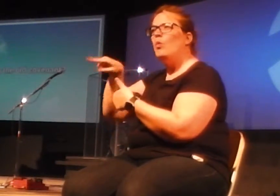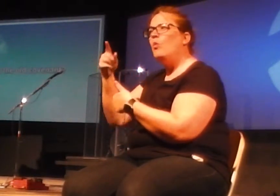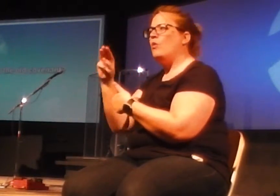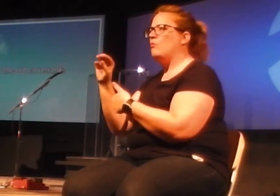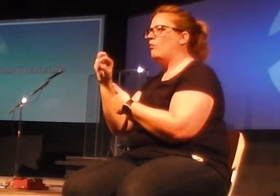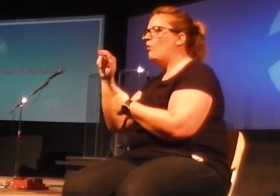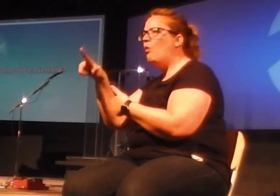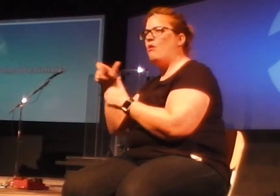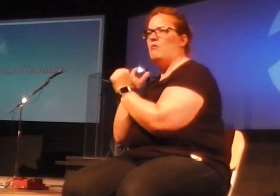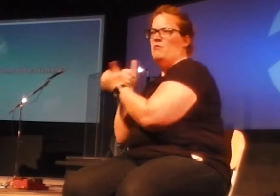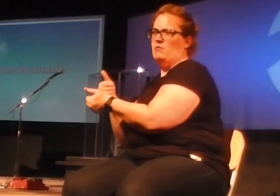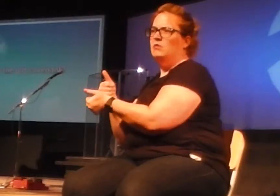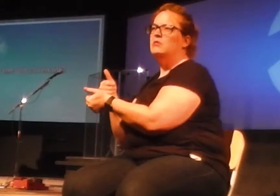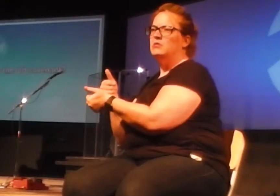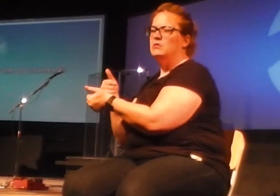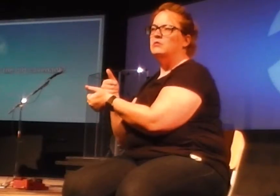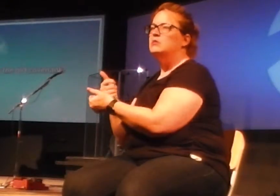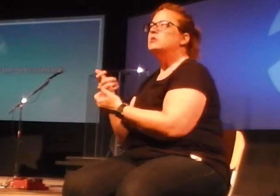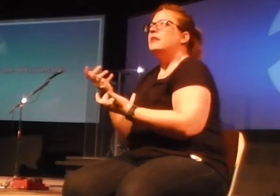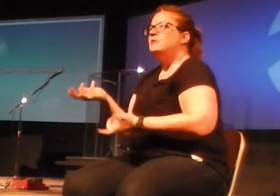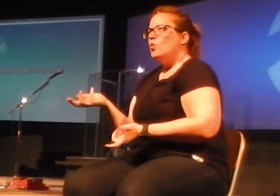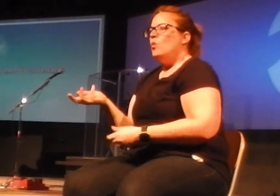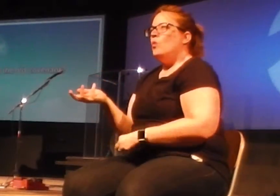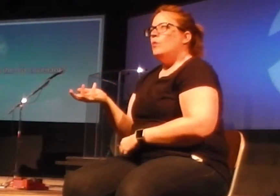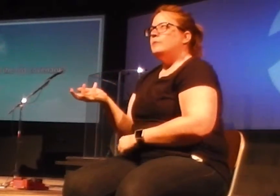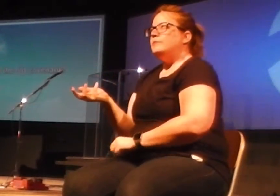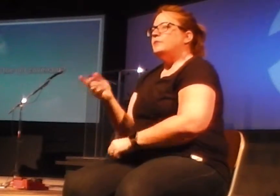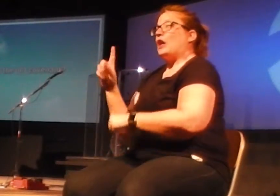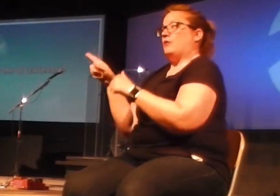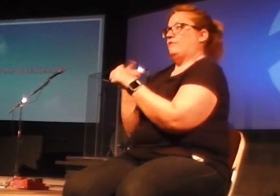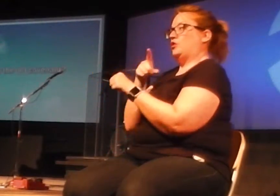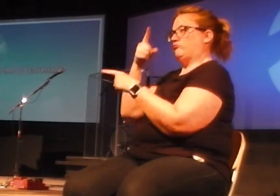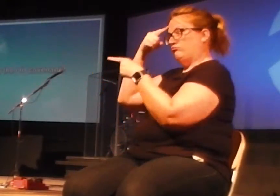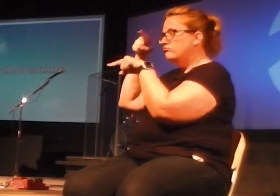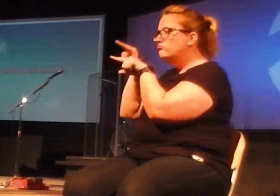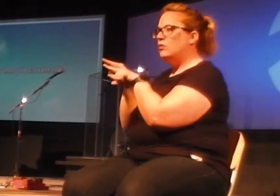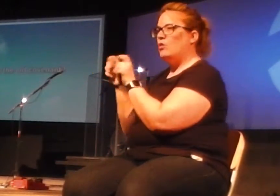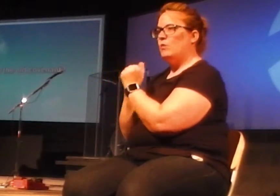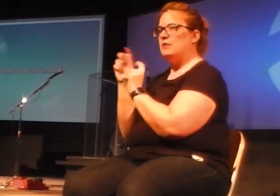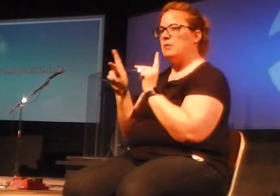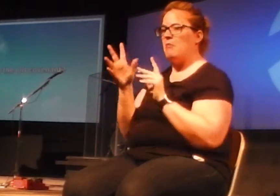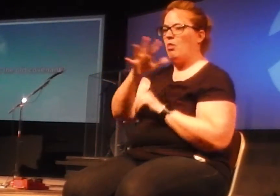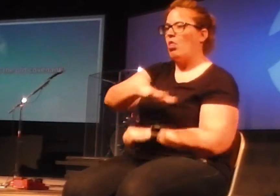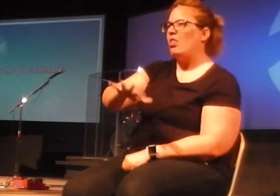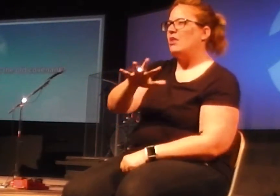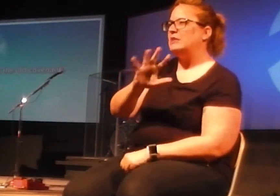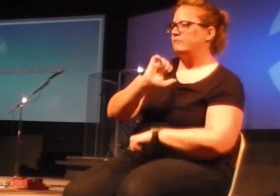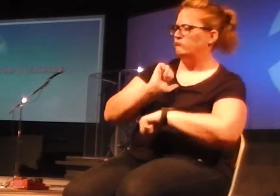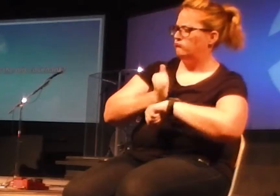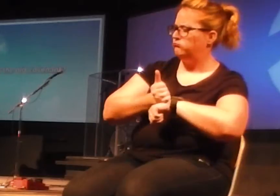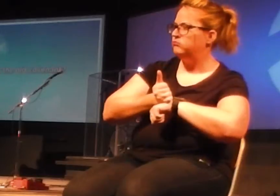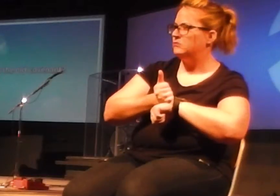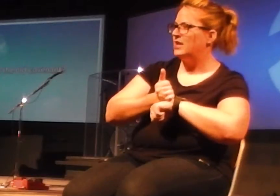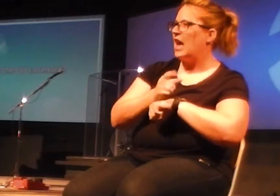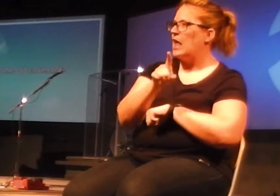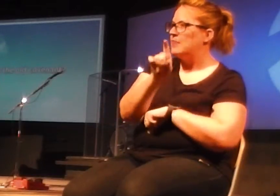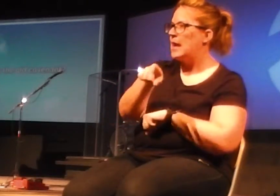moral law. And so the first covenant that God made with his people, was predicated completely on their obedience to him.